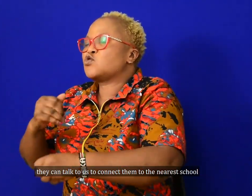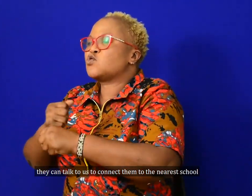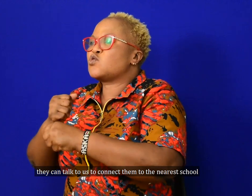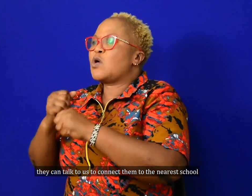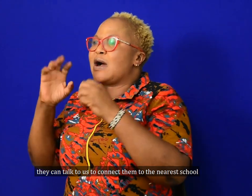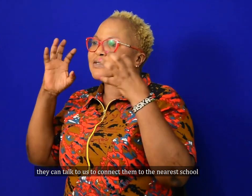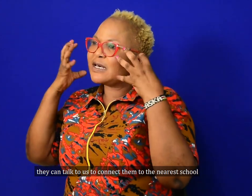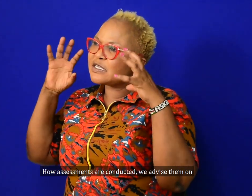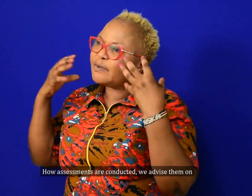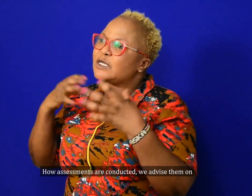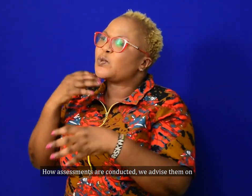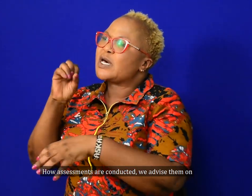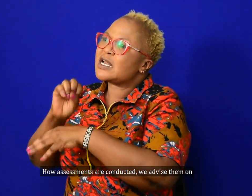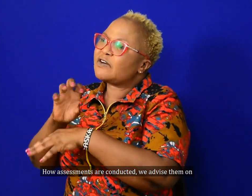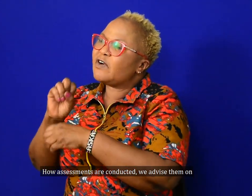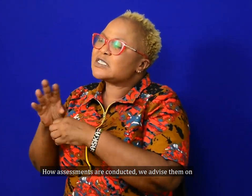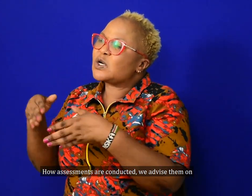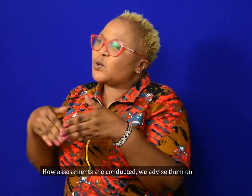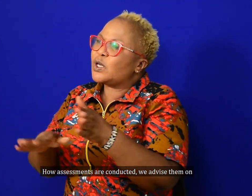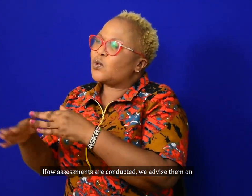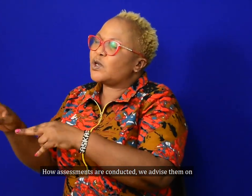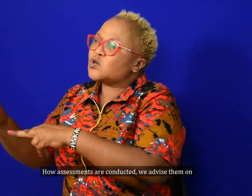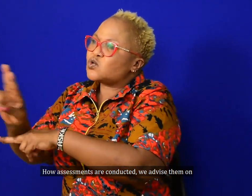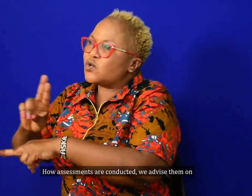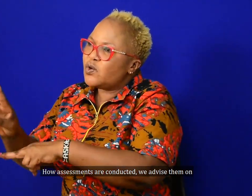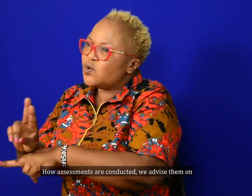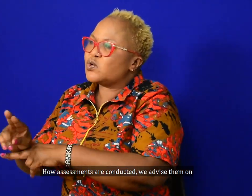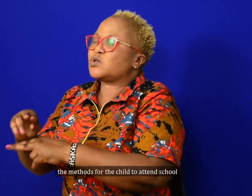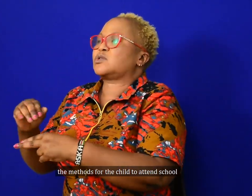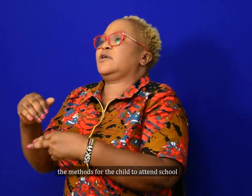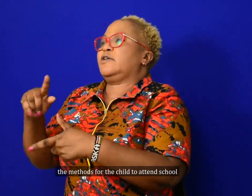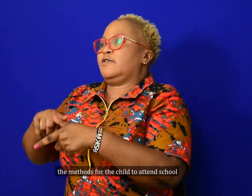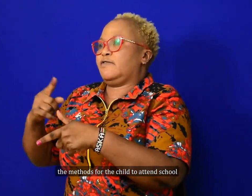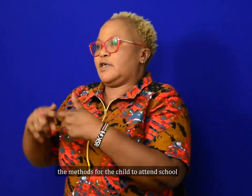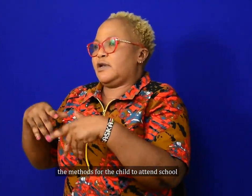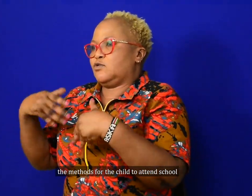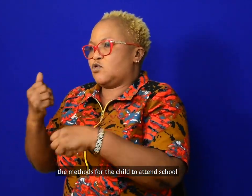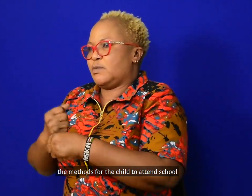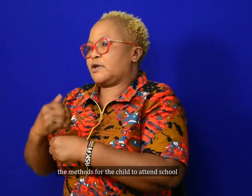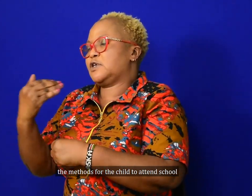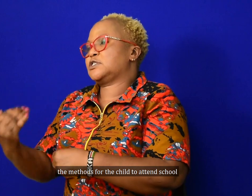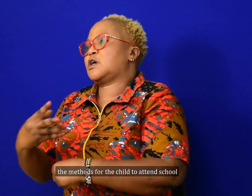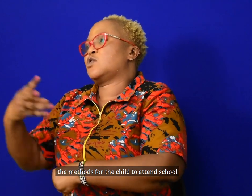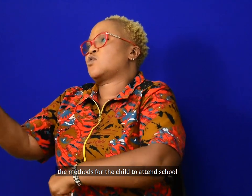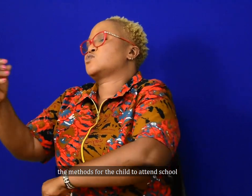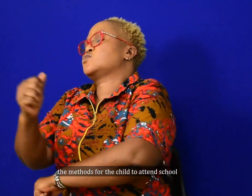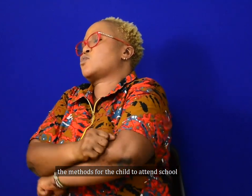school. How assessments are conducted, we advise them on the methods for the child to attend the school.